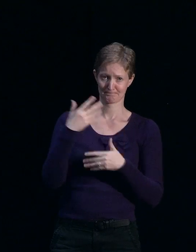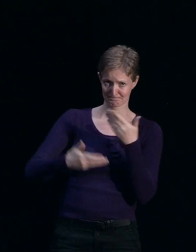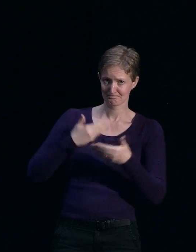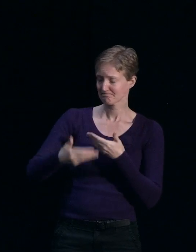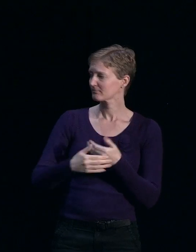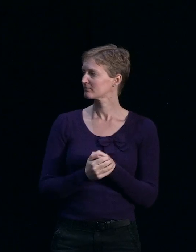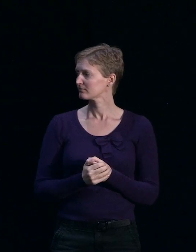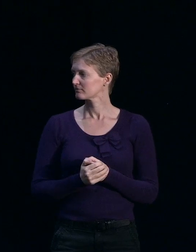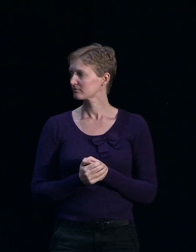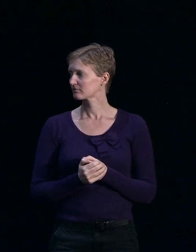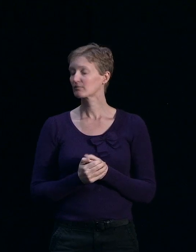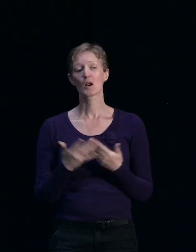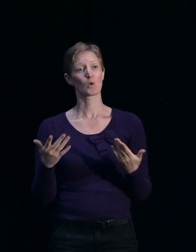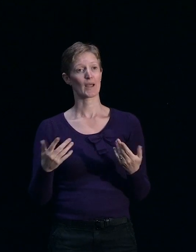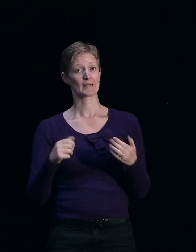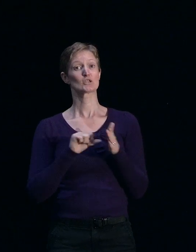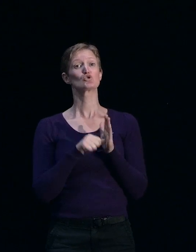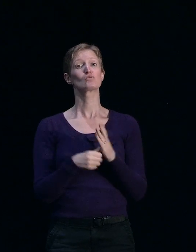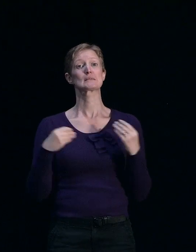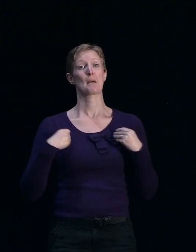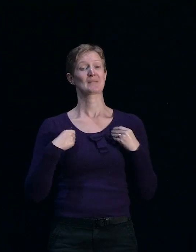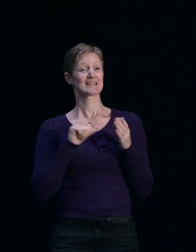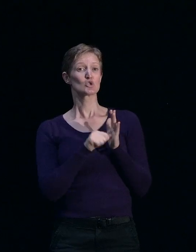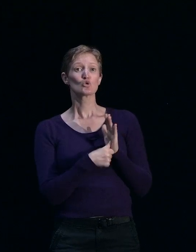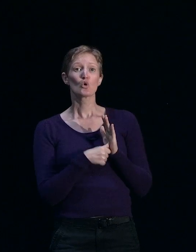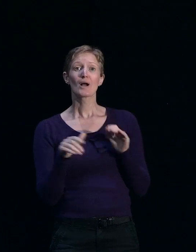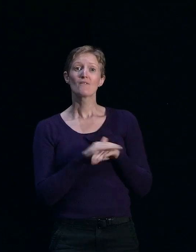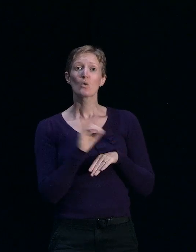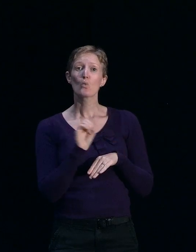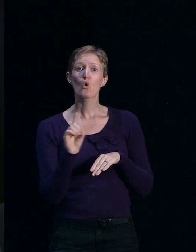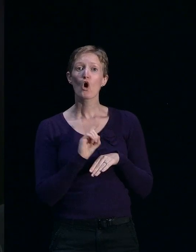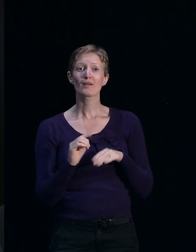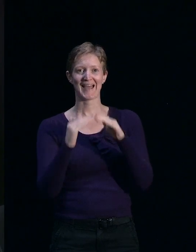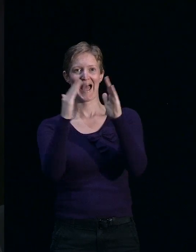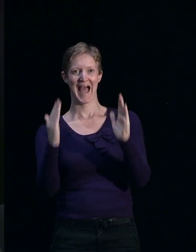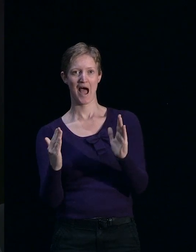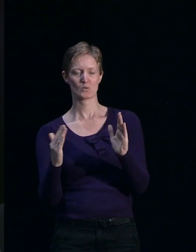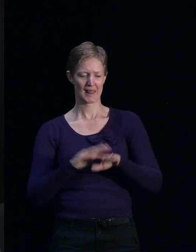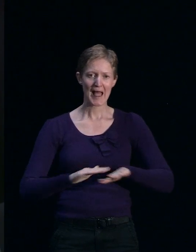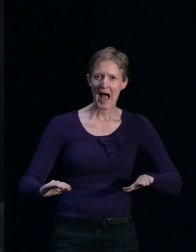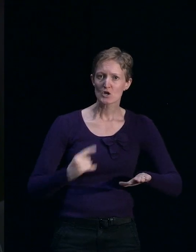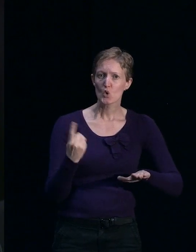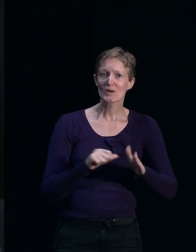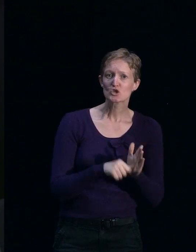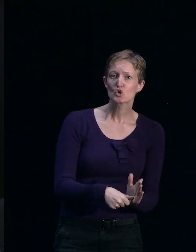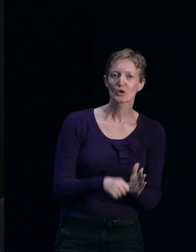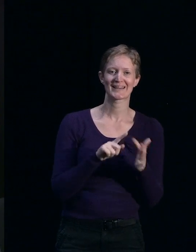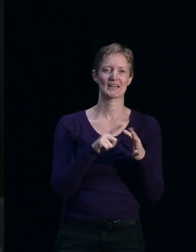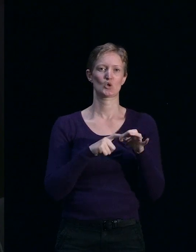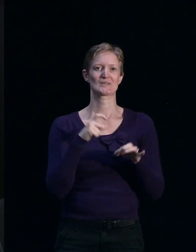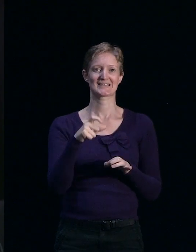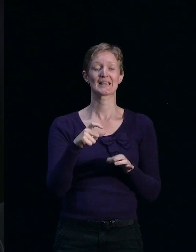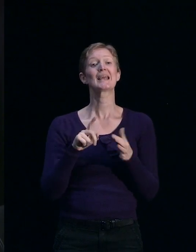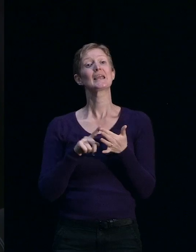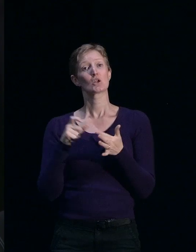insurers insure your house, your dwelling and EQC insures your land. EQC are currently working through their